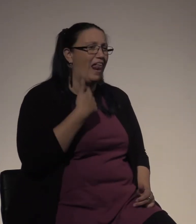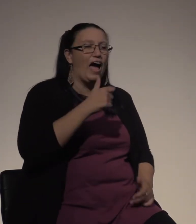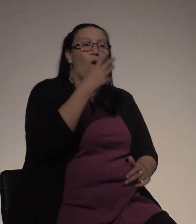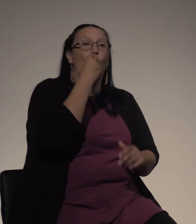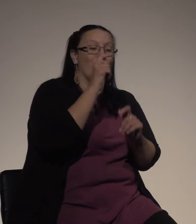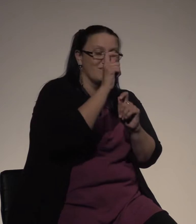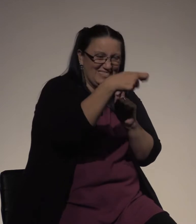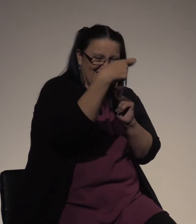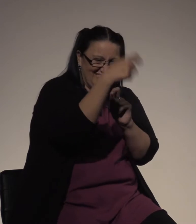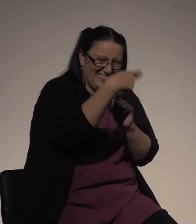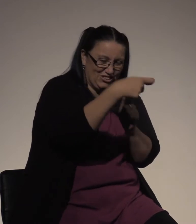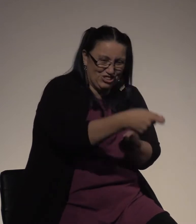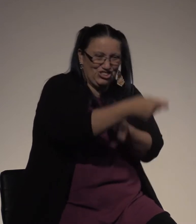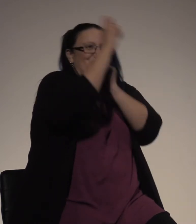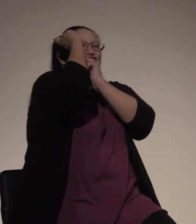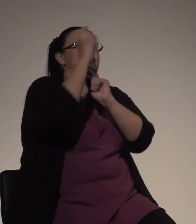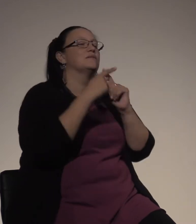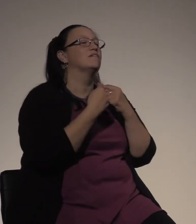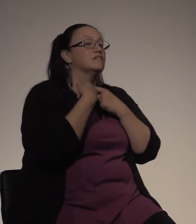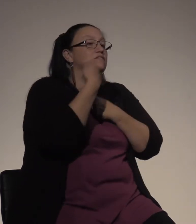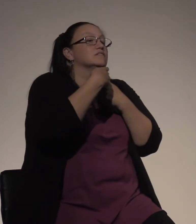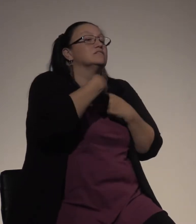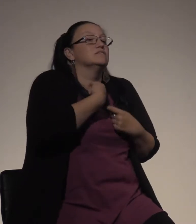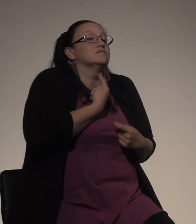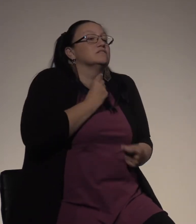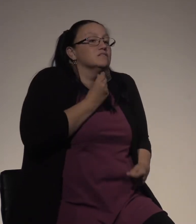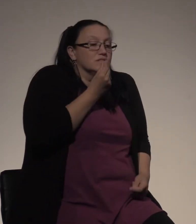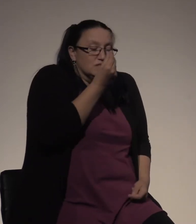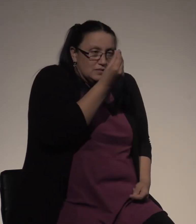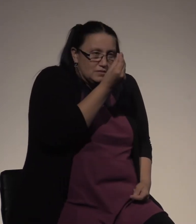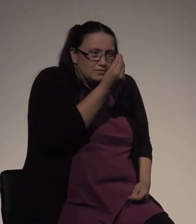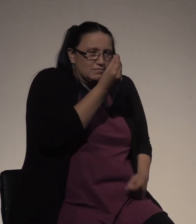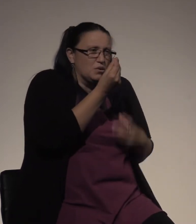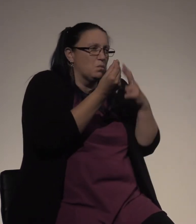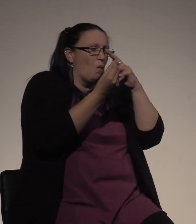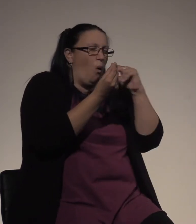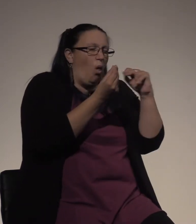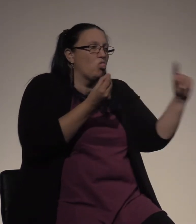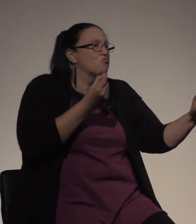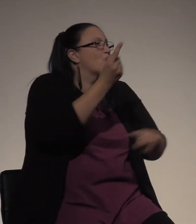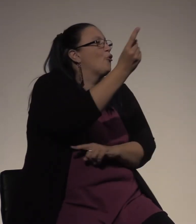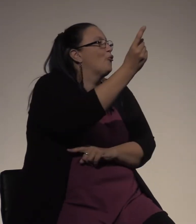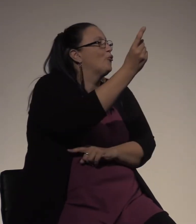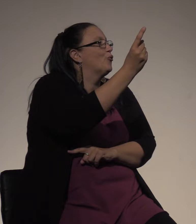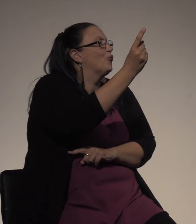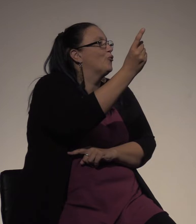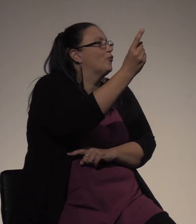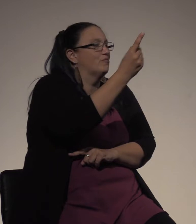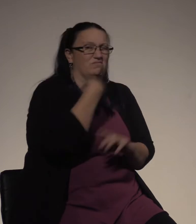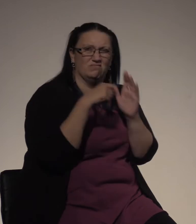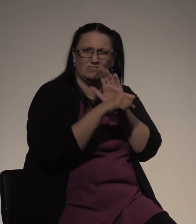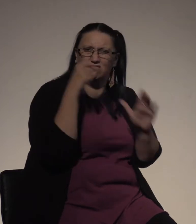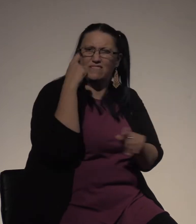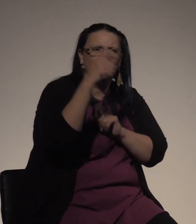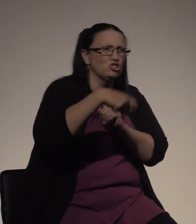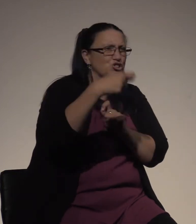voice out of my throat, but it is too small, so I throw it back. I suck at fishing